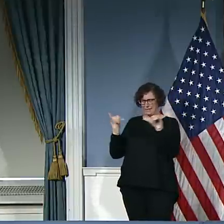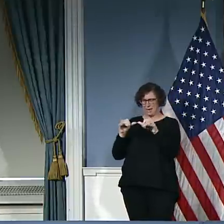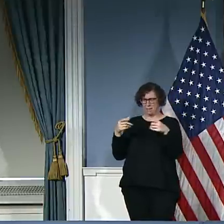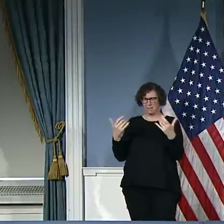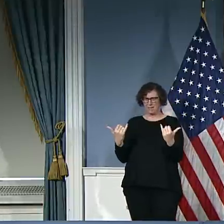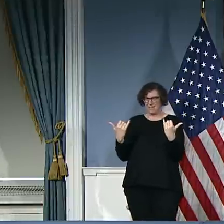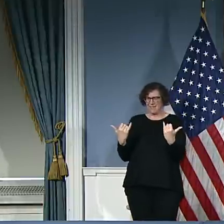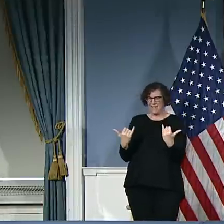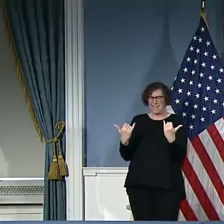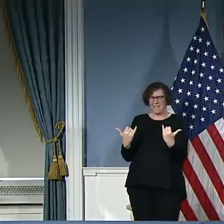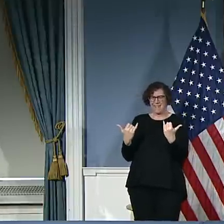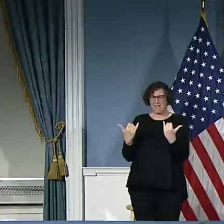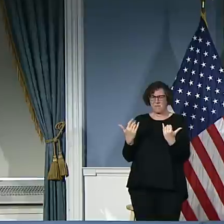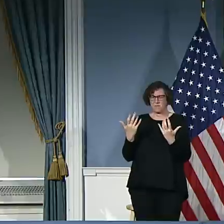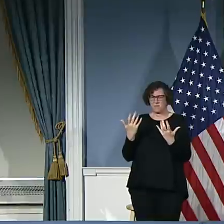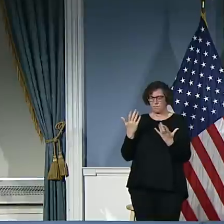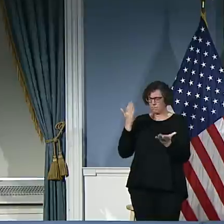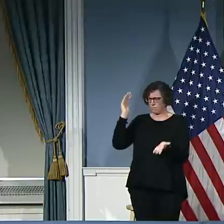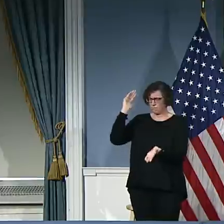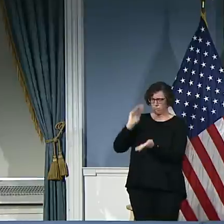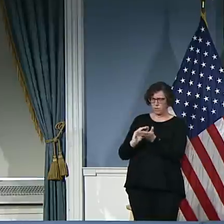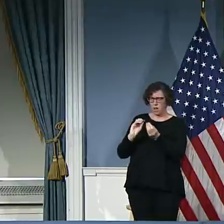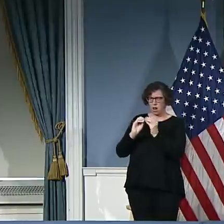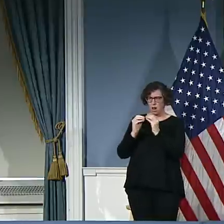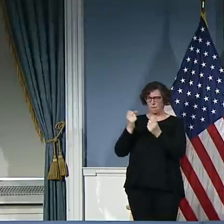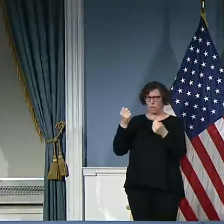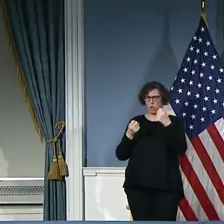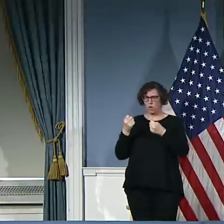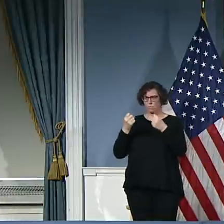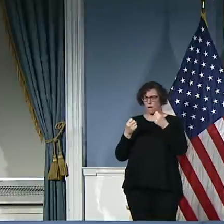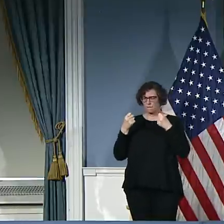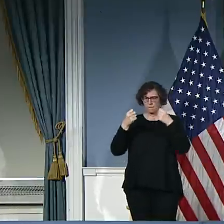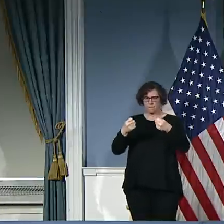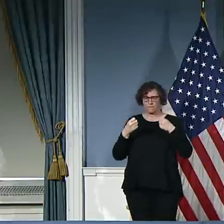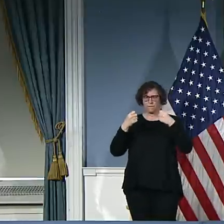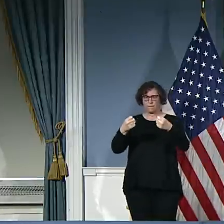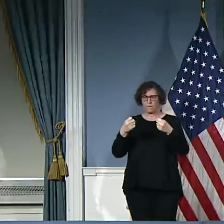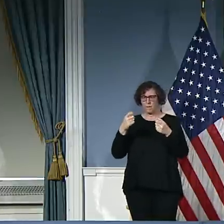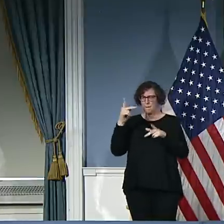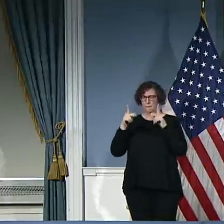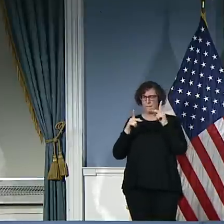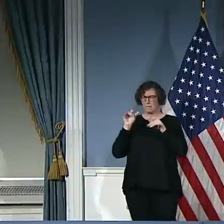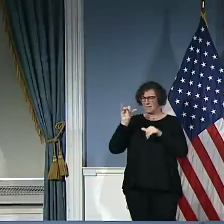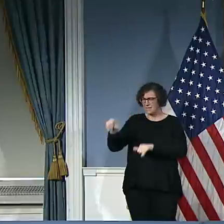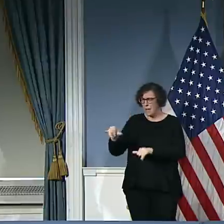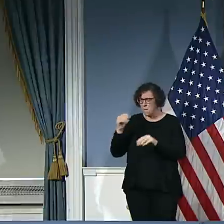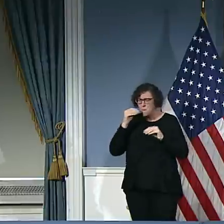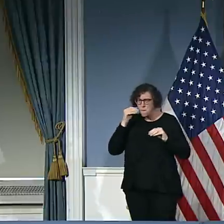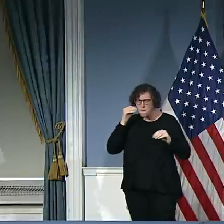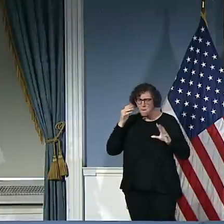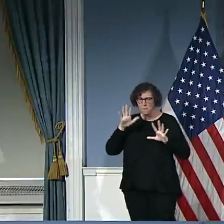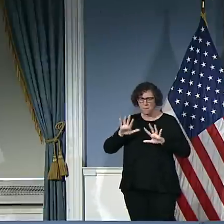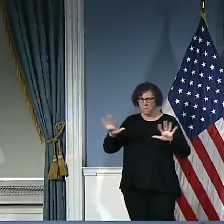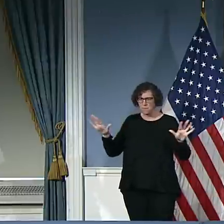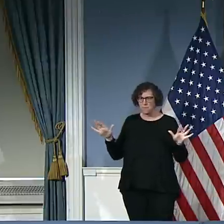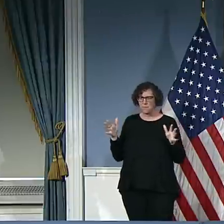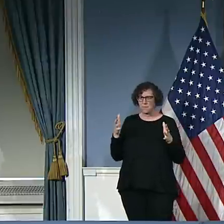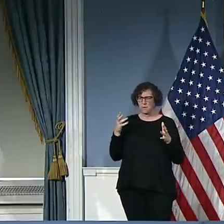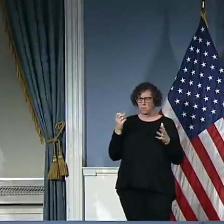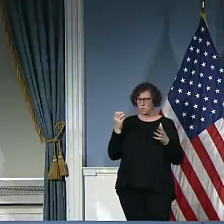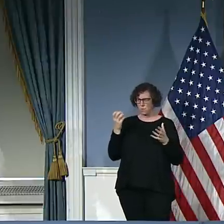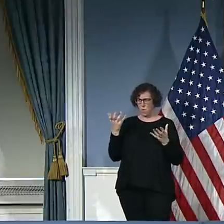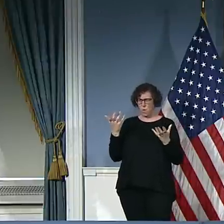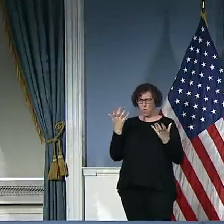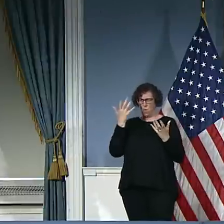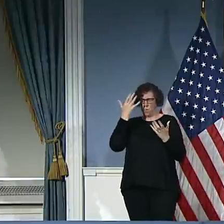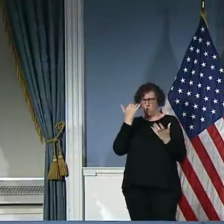speeders is amazing, because it suggests that, as I mentioned yesterday, anecdotally, people are driving way too fast, and as you know, when people drive fast, there's more crashes, which